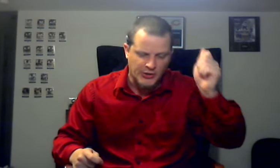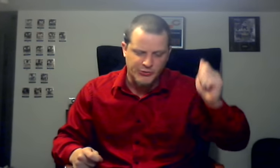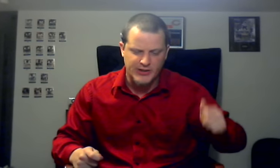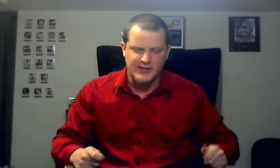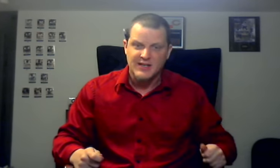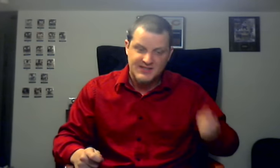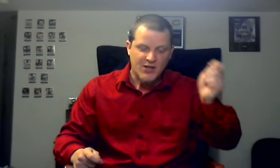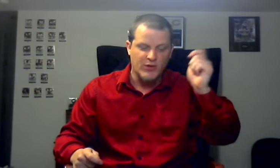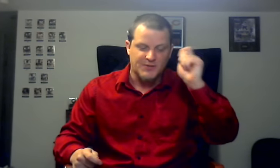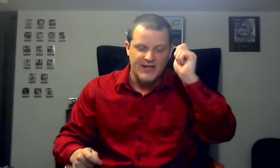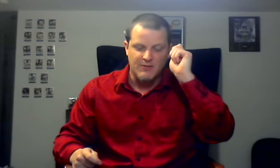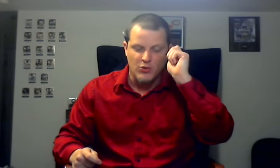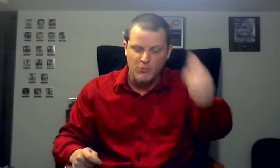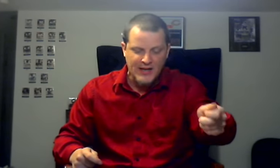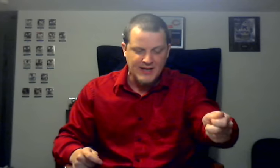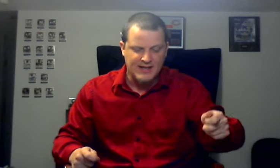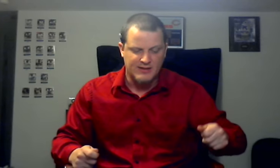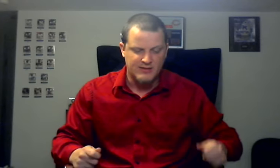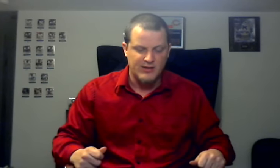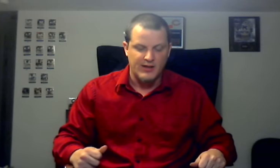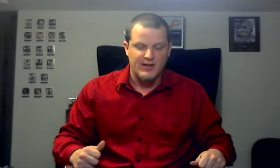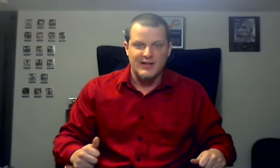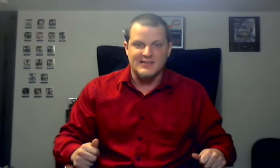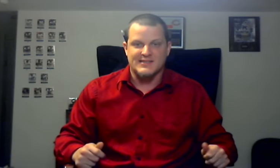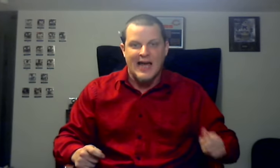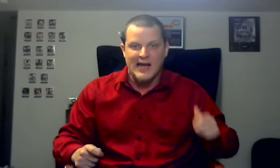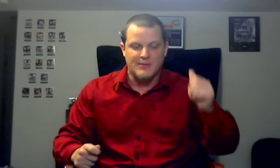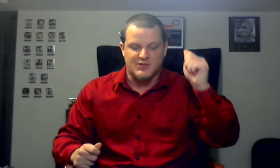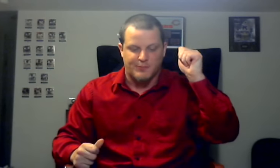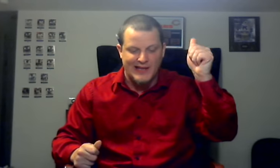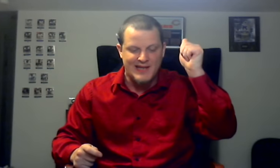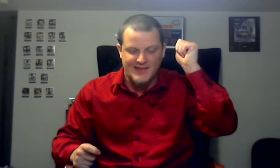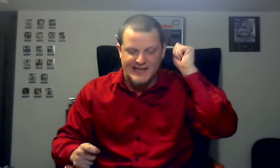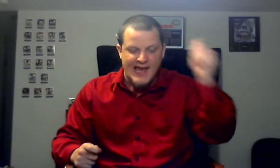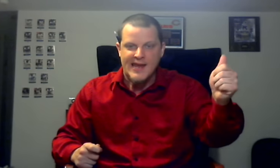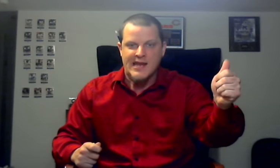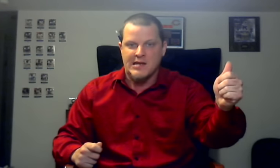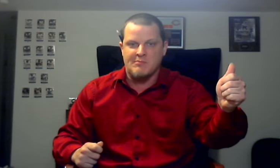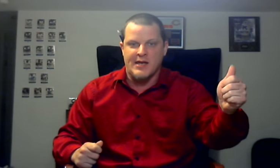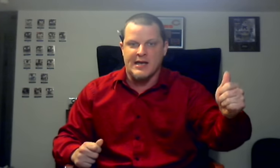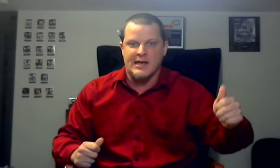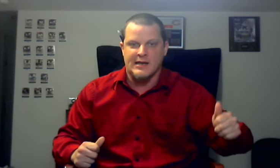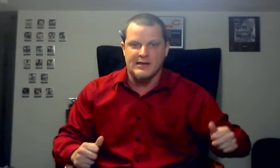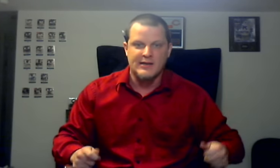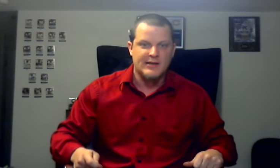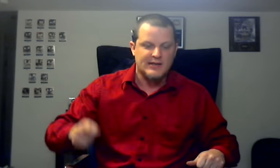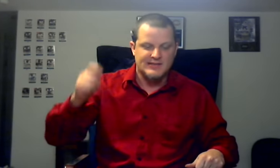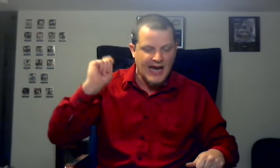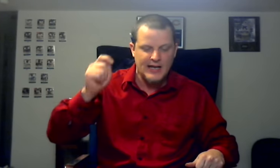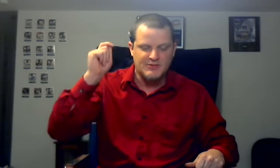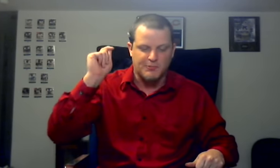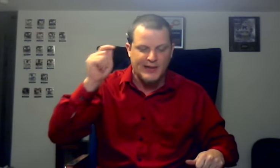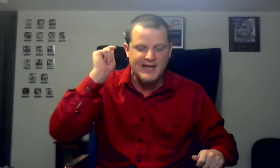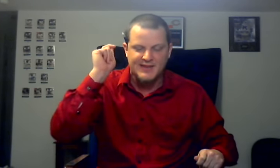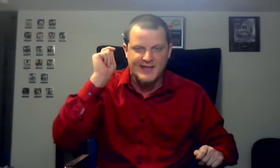children sing with new meaning. It's time to play the game. Time to play the